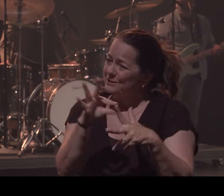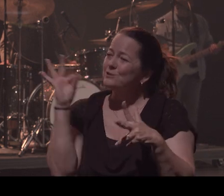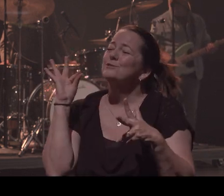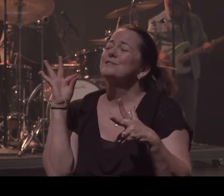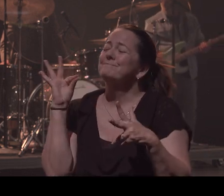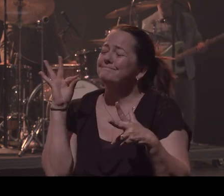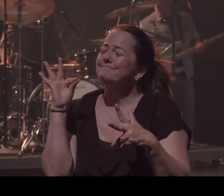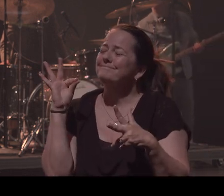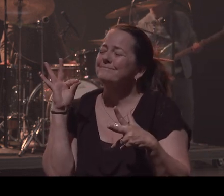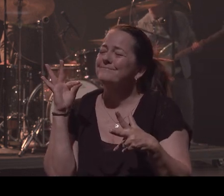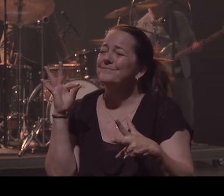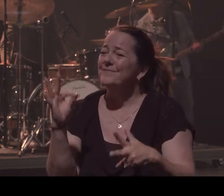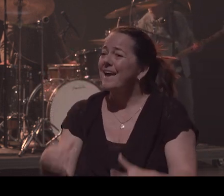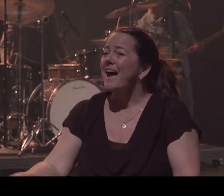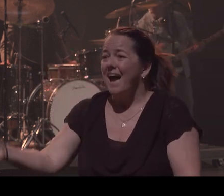I know who I am